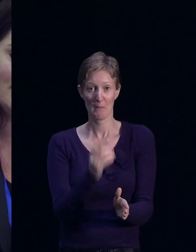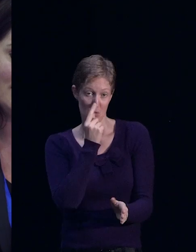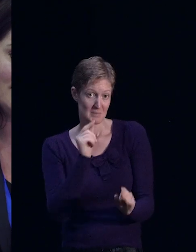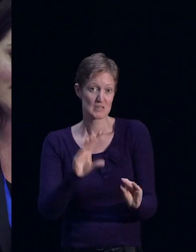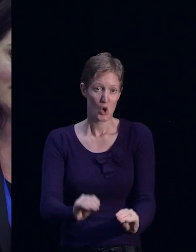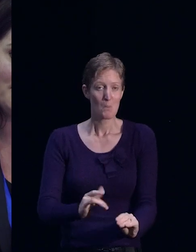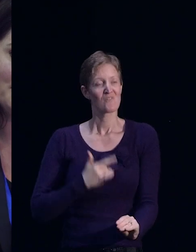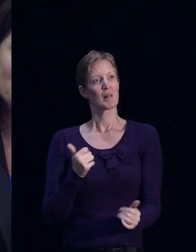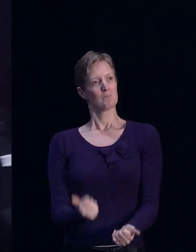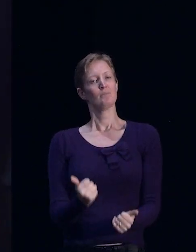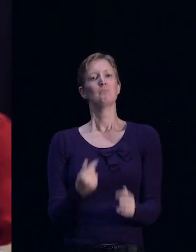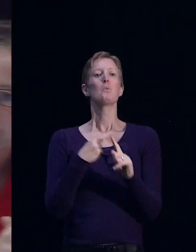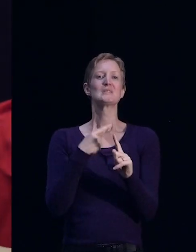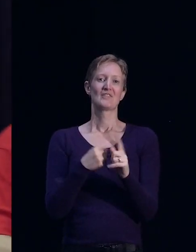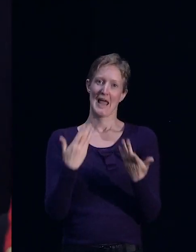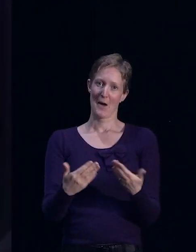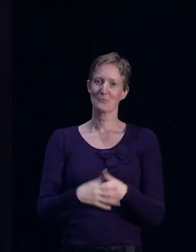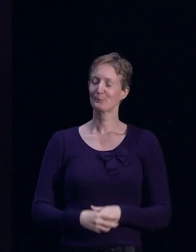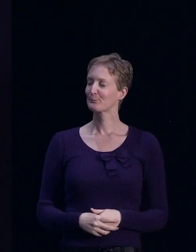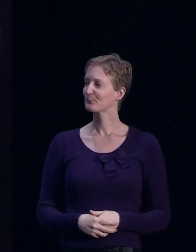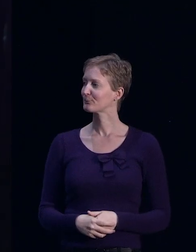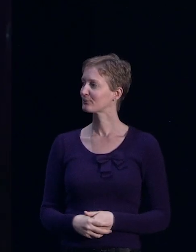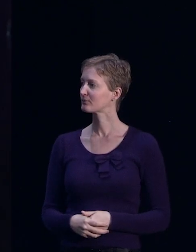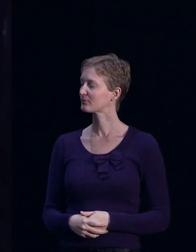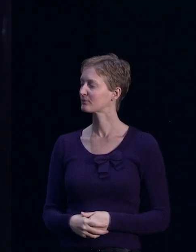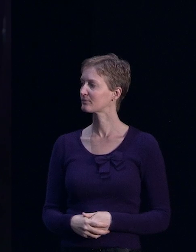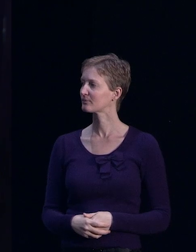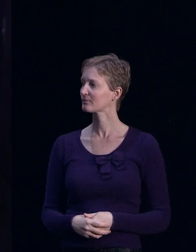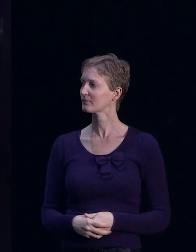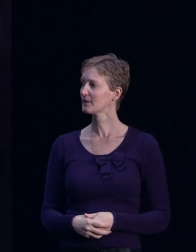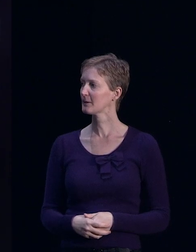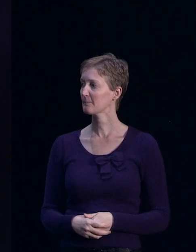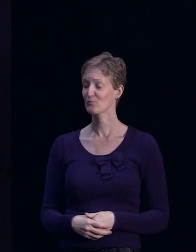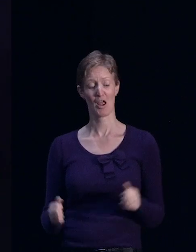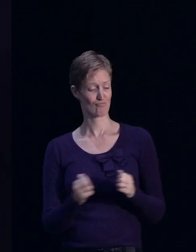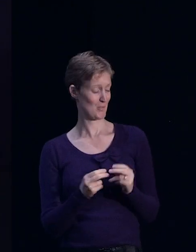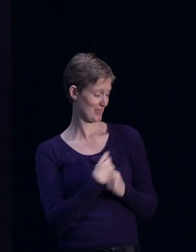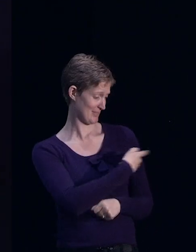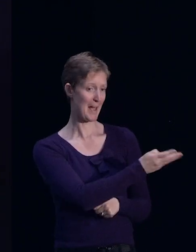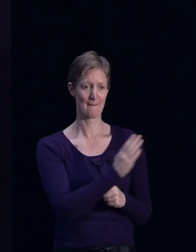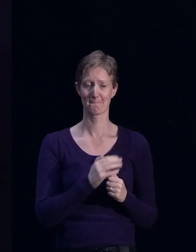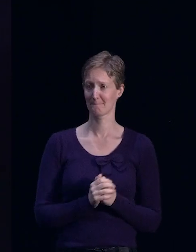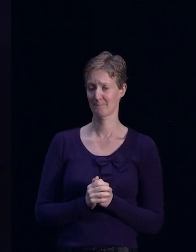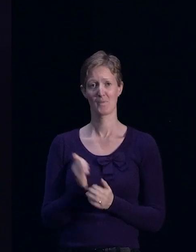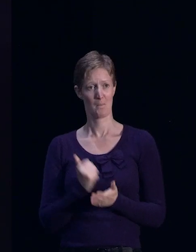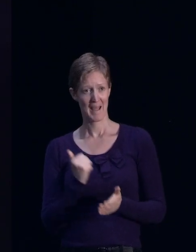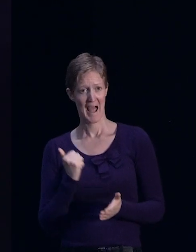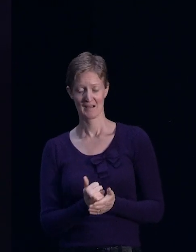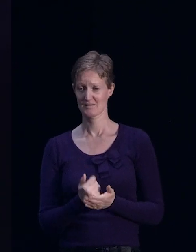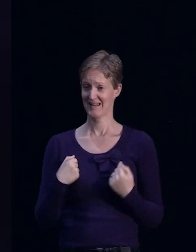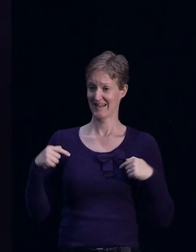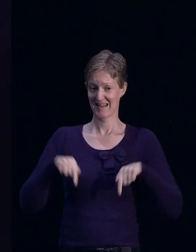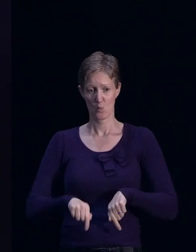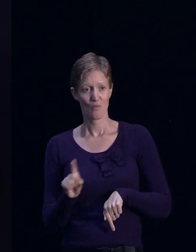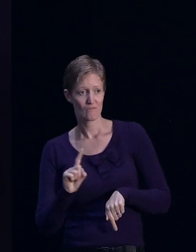So we're feeling pretty positive. Thanks. So I agree with, with all of that. And I think, you know, the banks absolutely are here to support